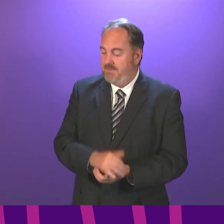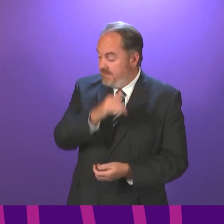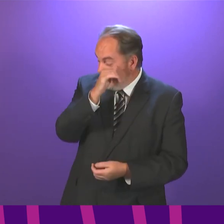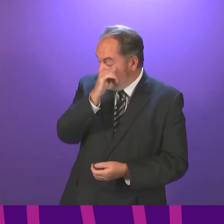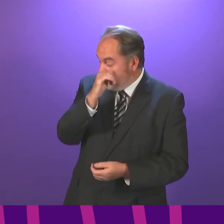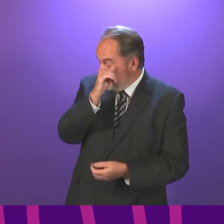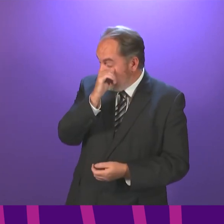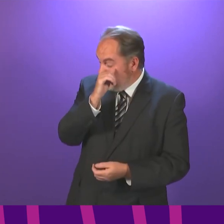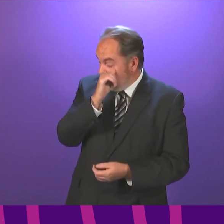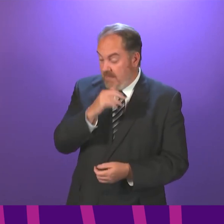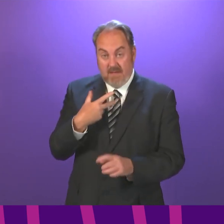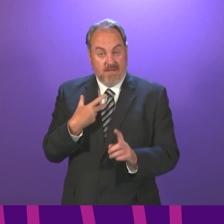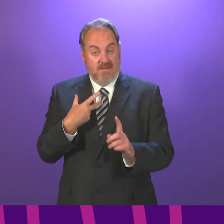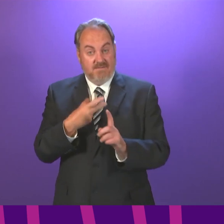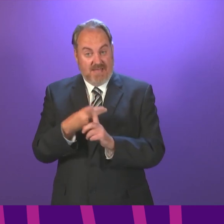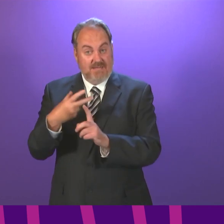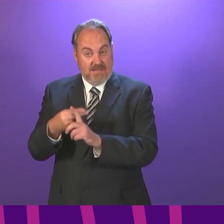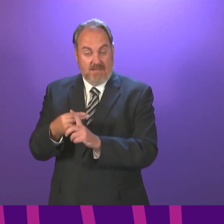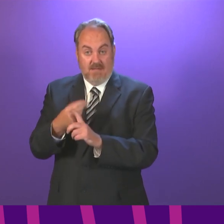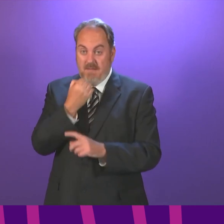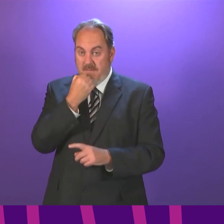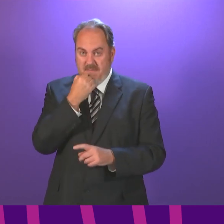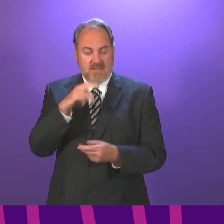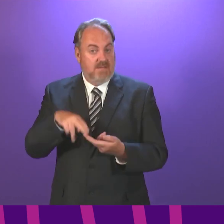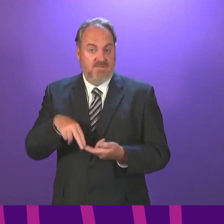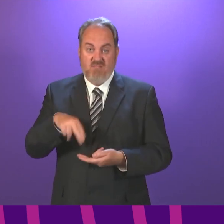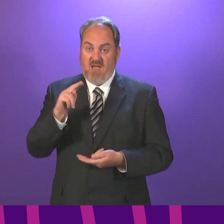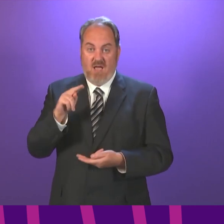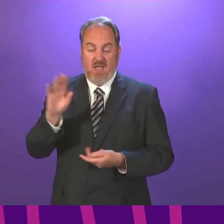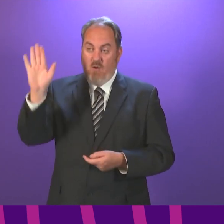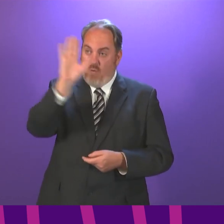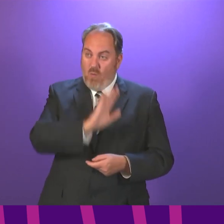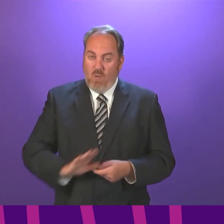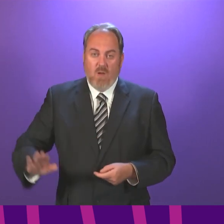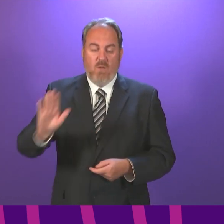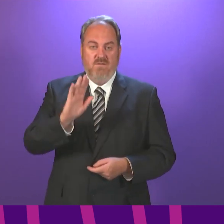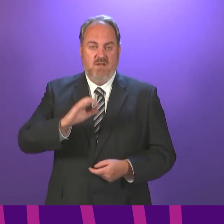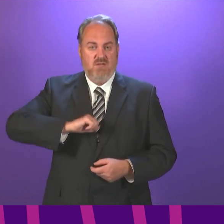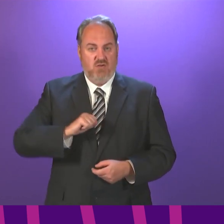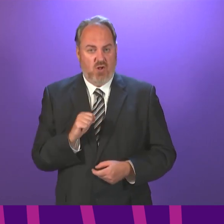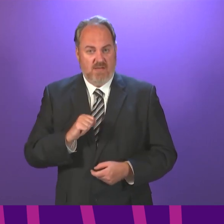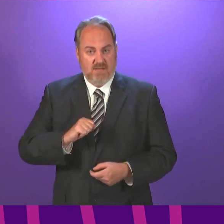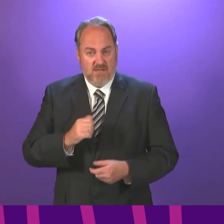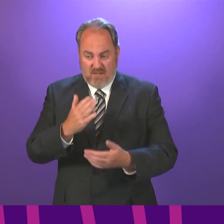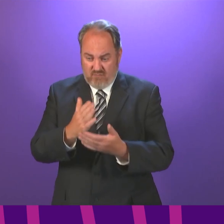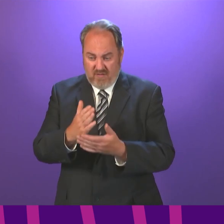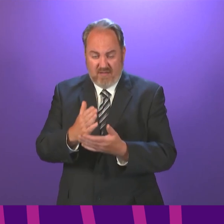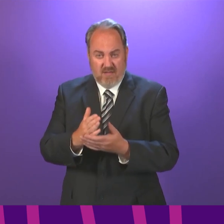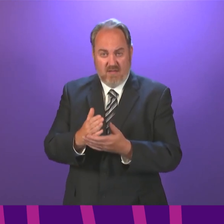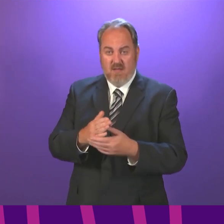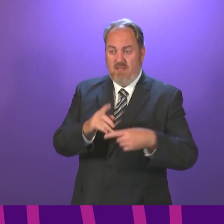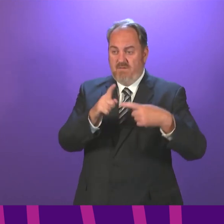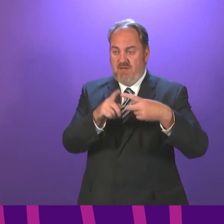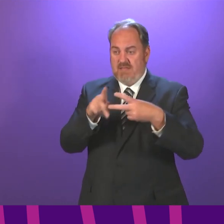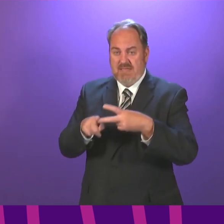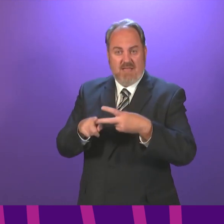Liam The vaccine uptake is high in every part of Scotland. I said earlier on that our coverage of the population for first and second doses